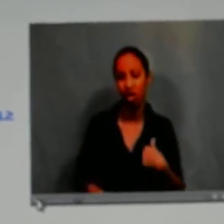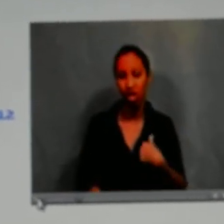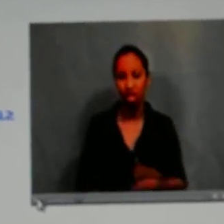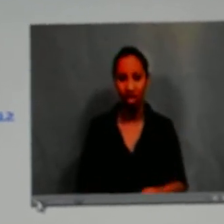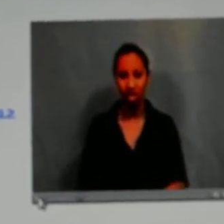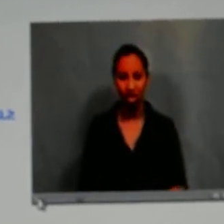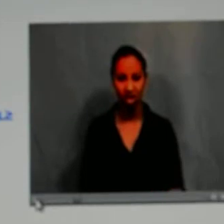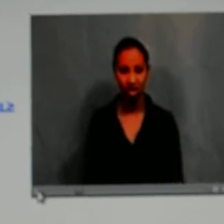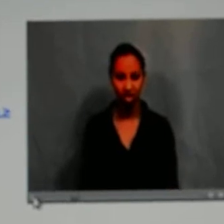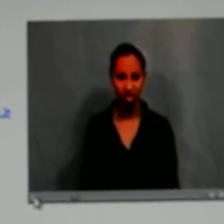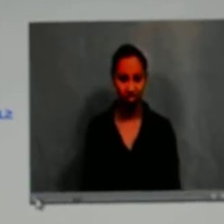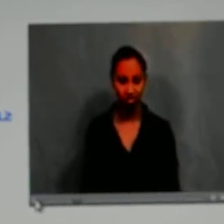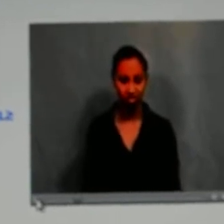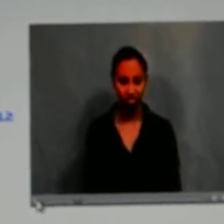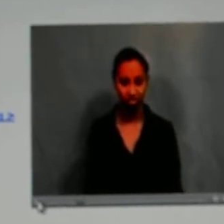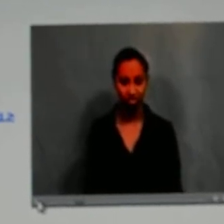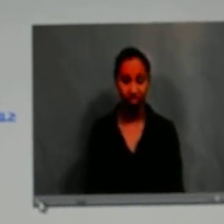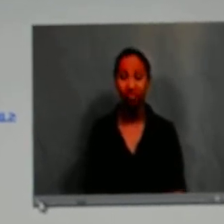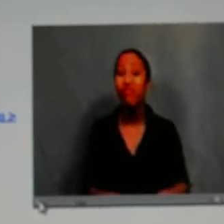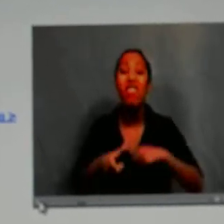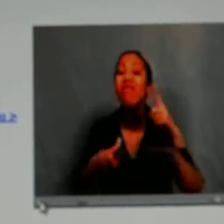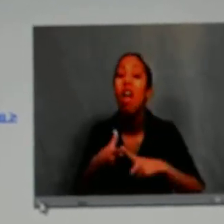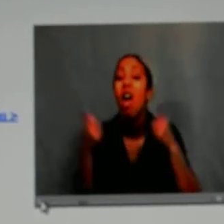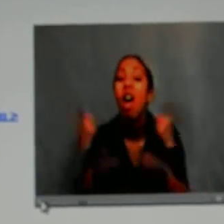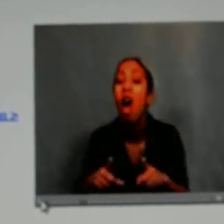So then I thought, I need to move to Australia.